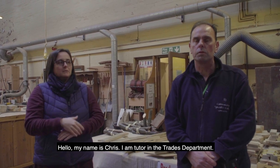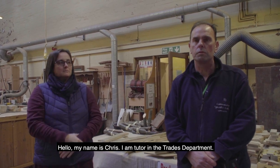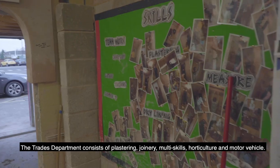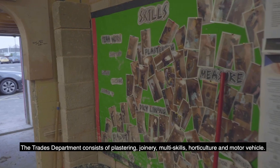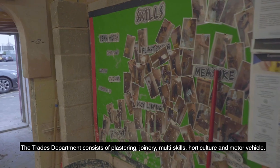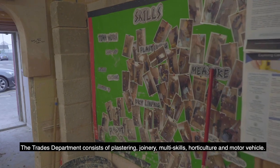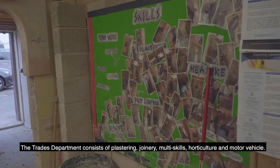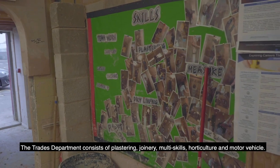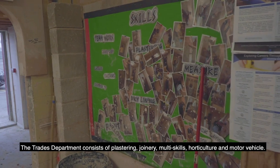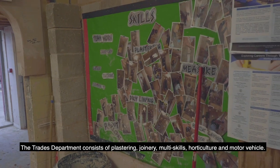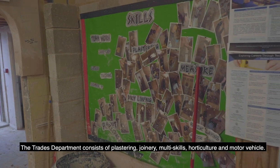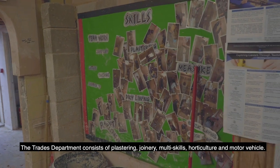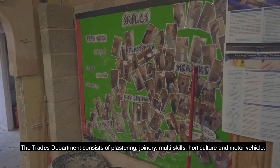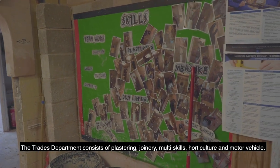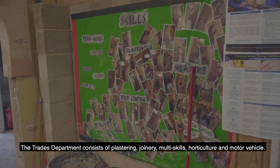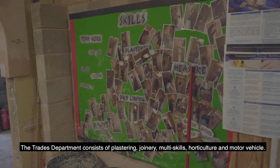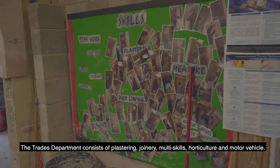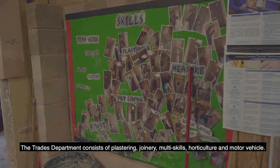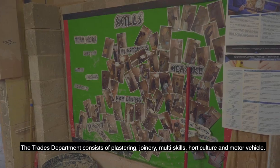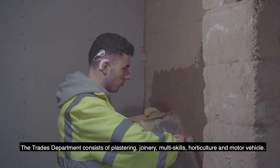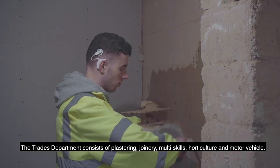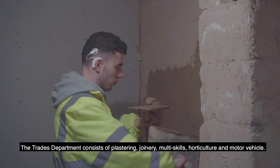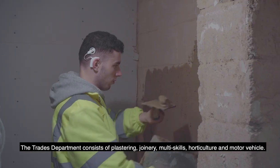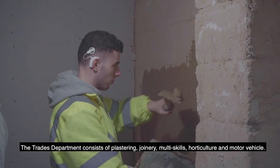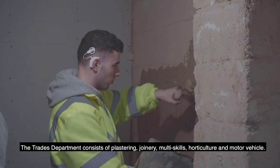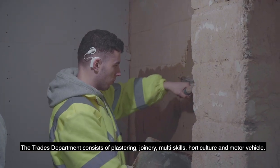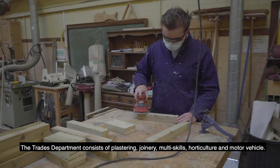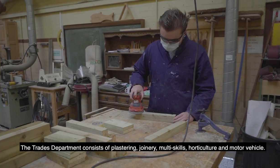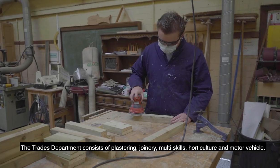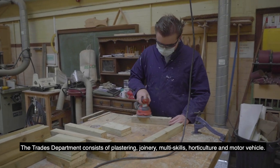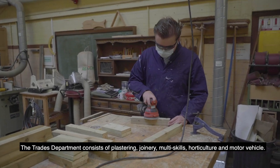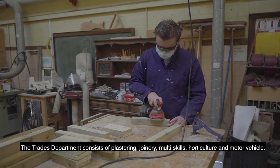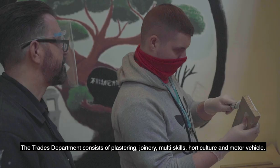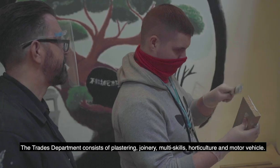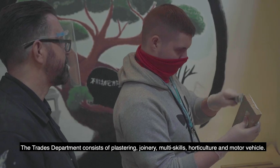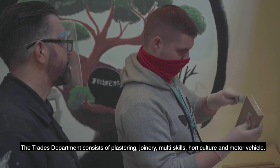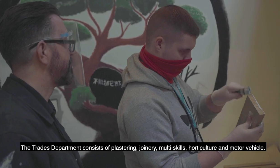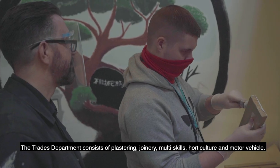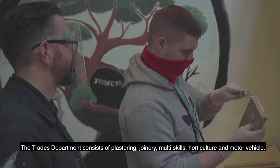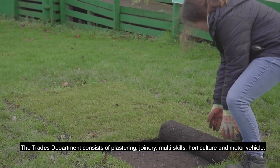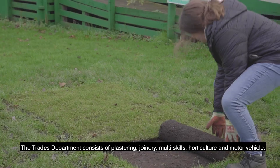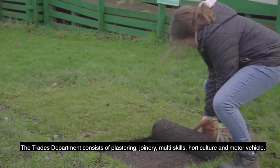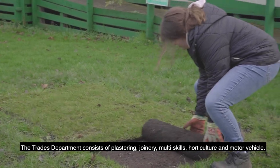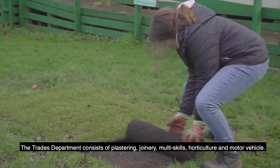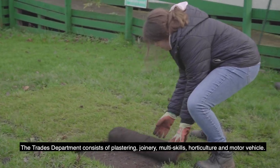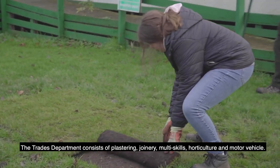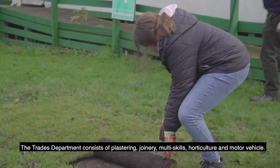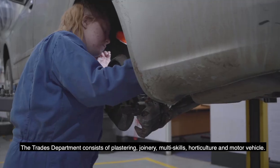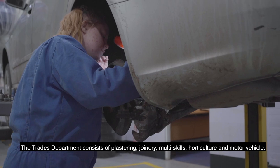The Trades Department consists of Plastering, Joinery, Multiskills, Horticulture and